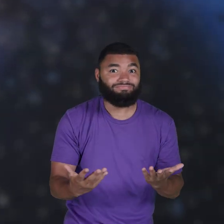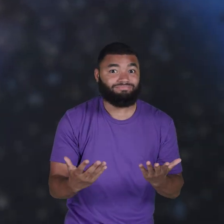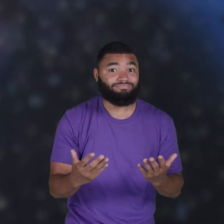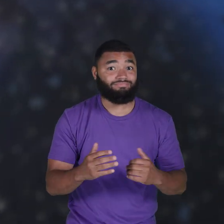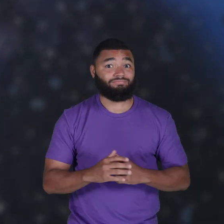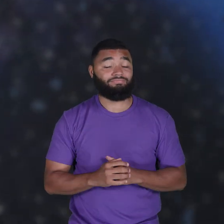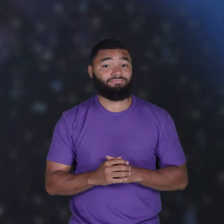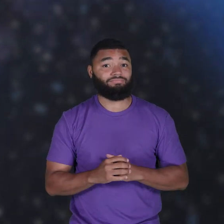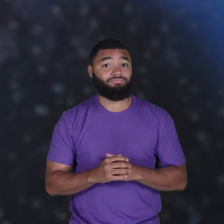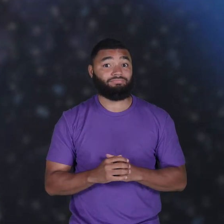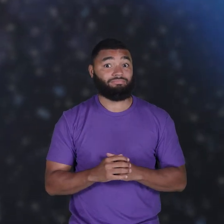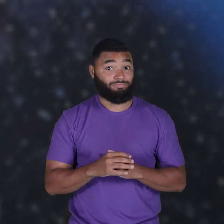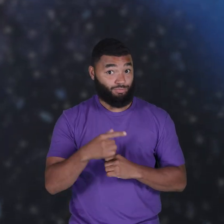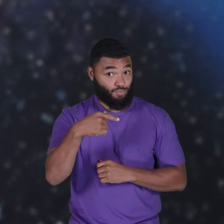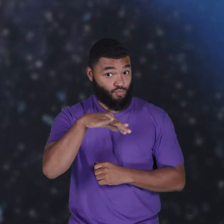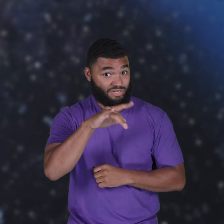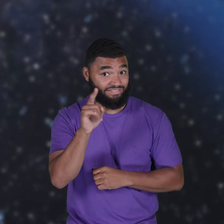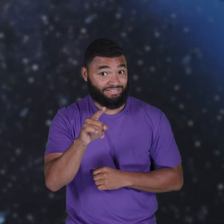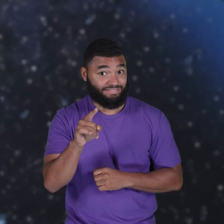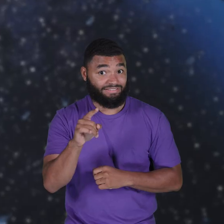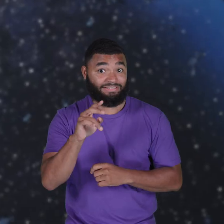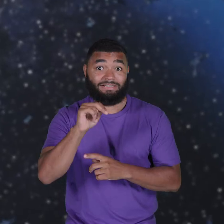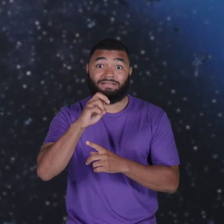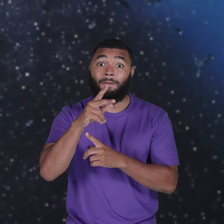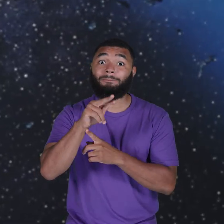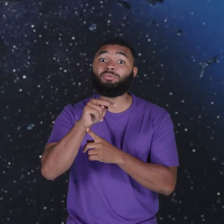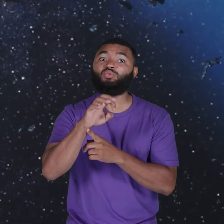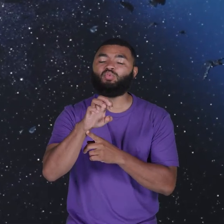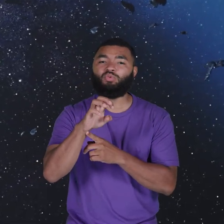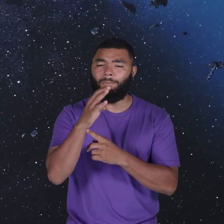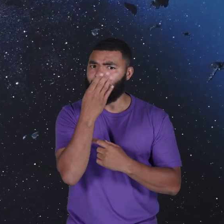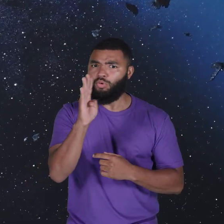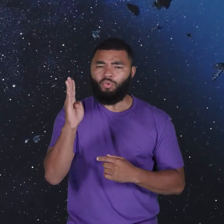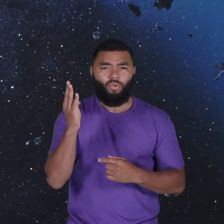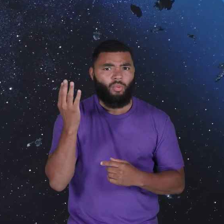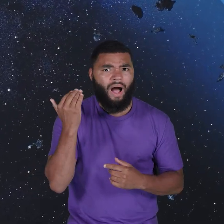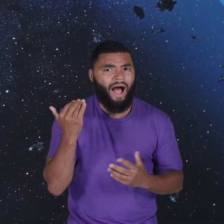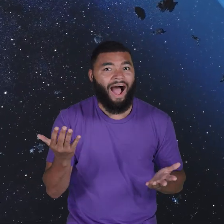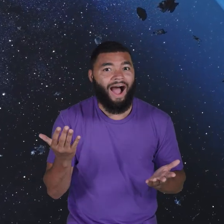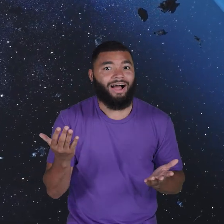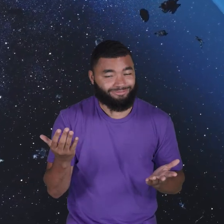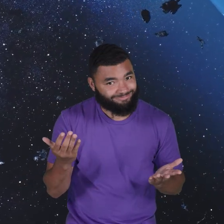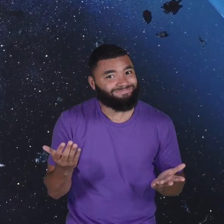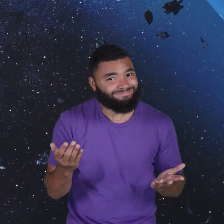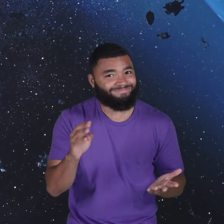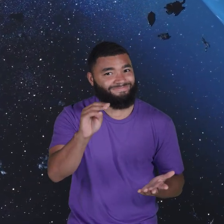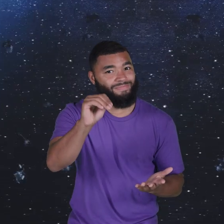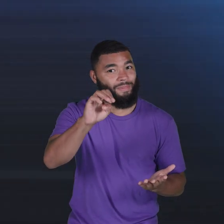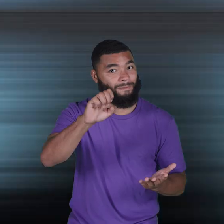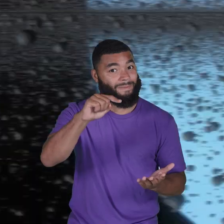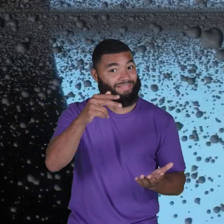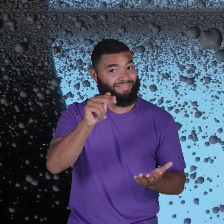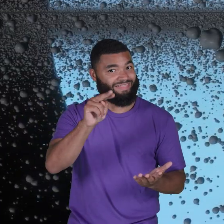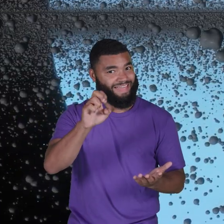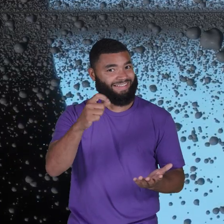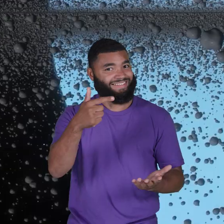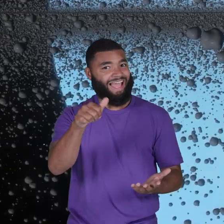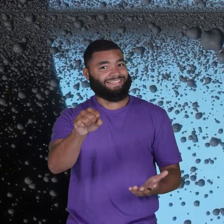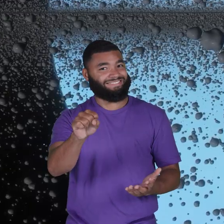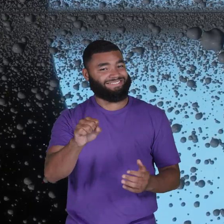gives Neptune its bright blue hue? The methane gas in its atmosphere. Would it surprise you to